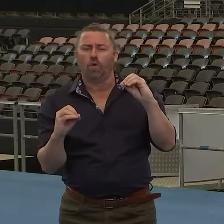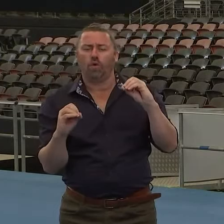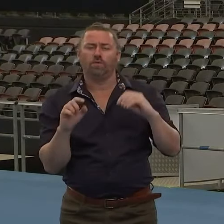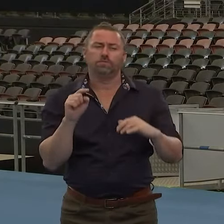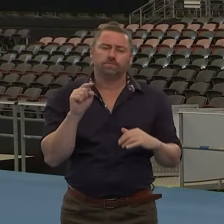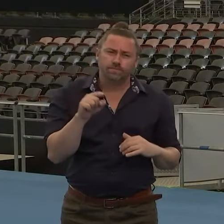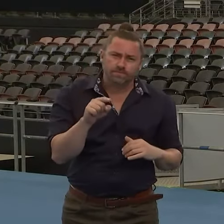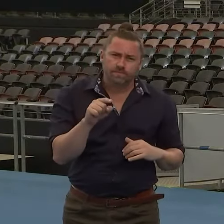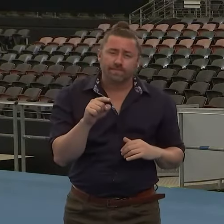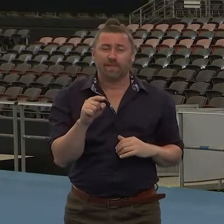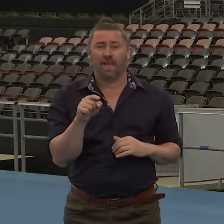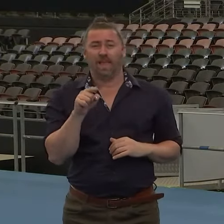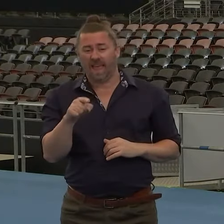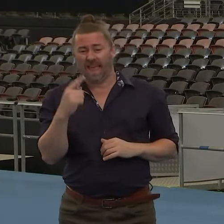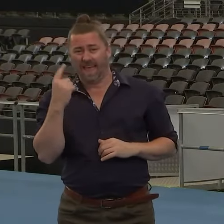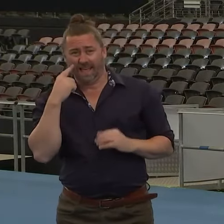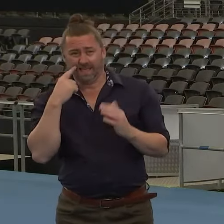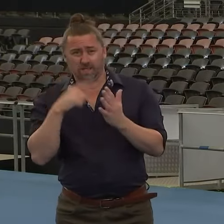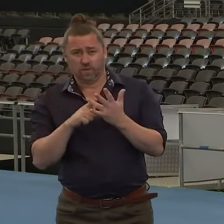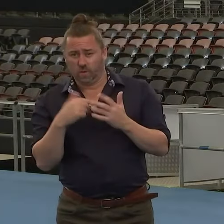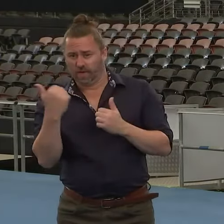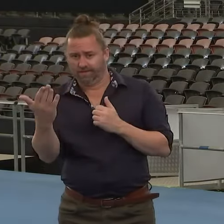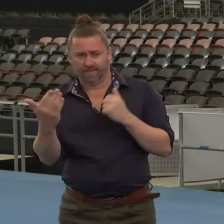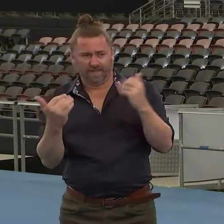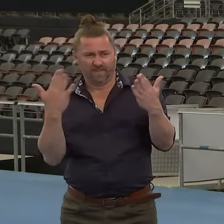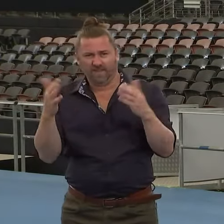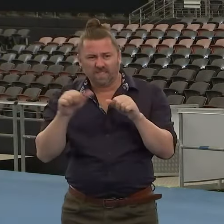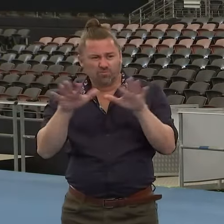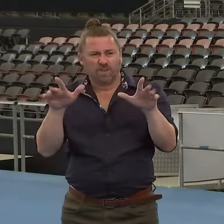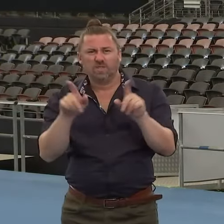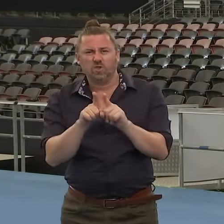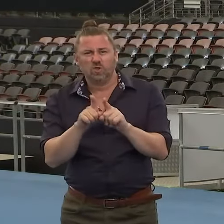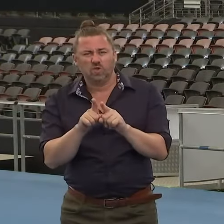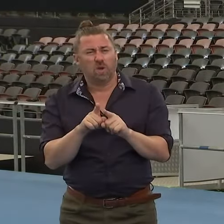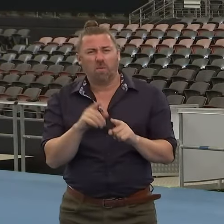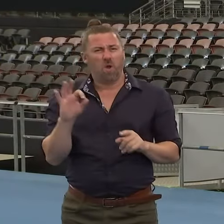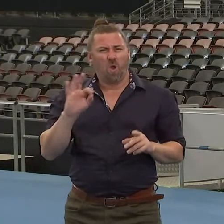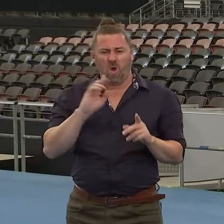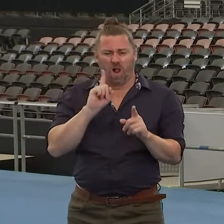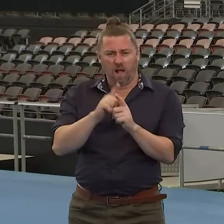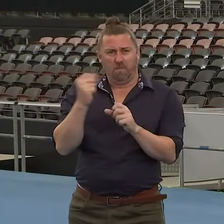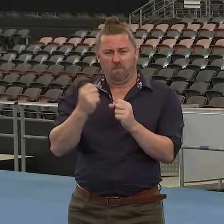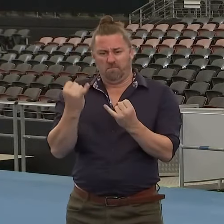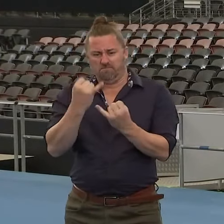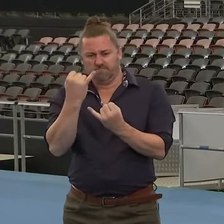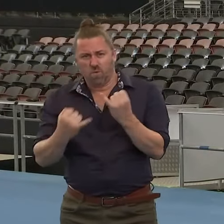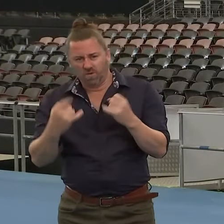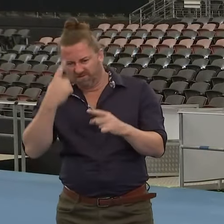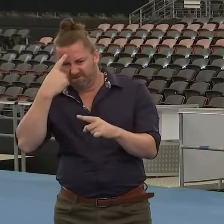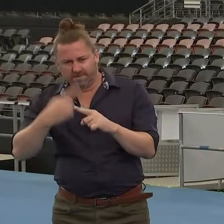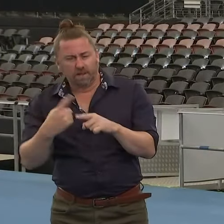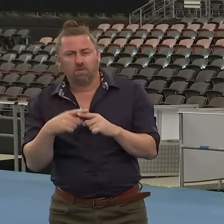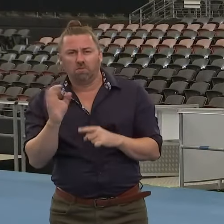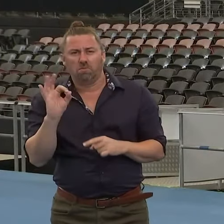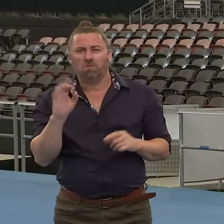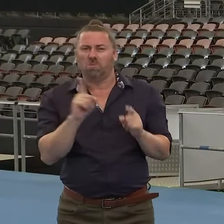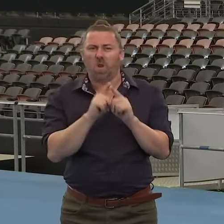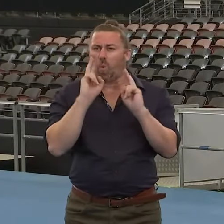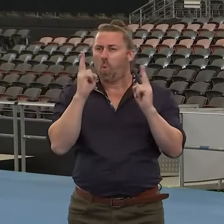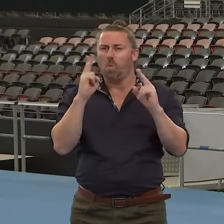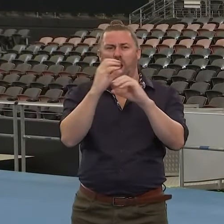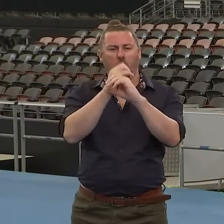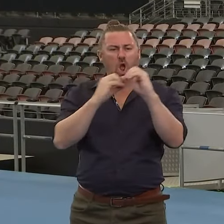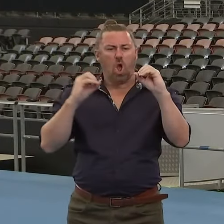bit more contagious. It doesn't seem to be any more harmful. It's no more virulent than than the standard Omicron